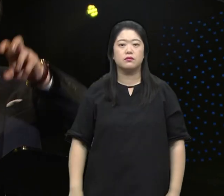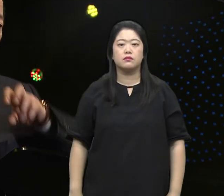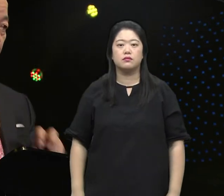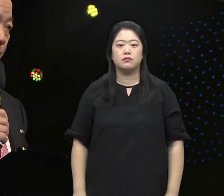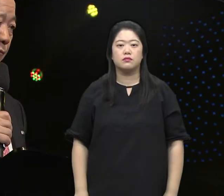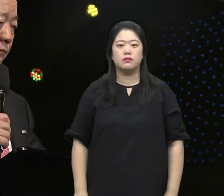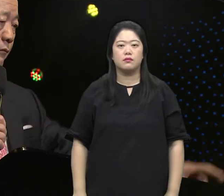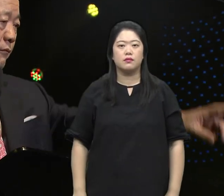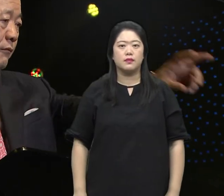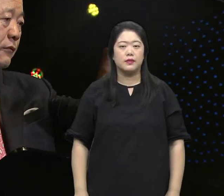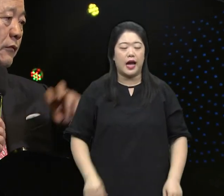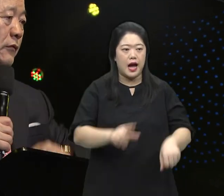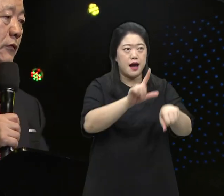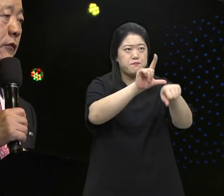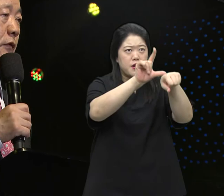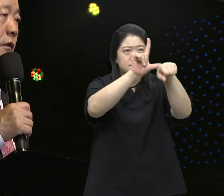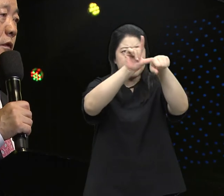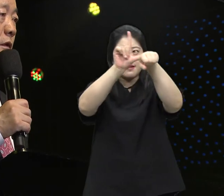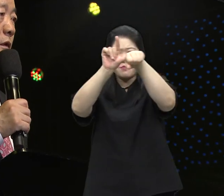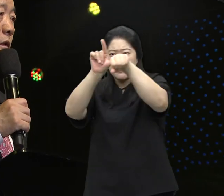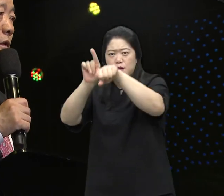I have my set prayer topics and all day long